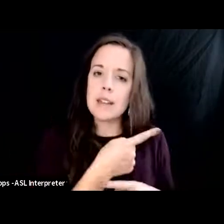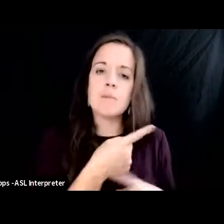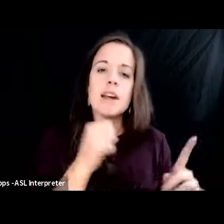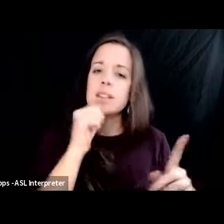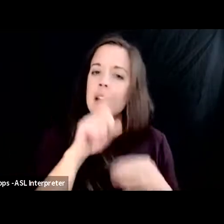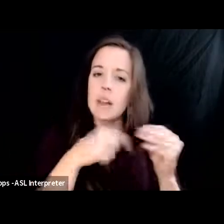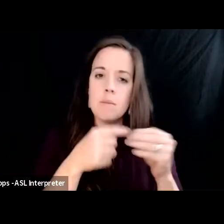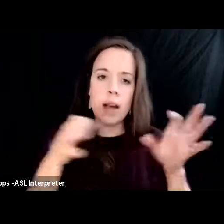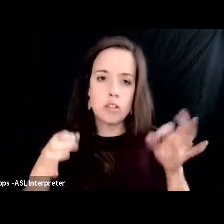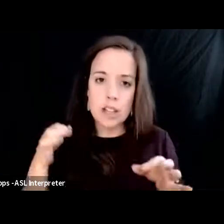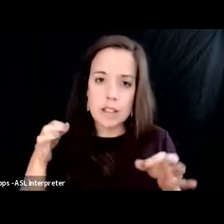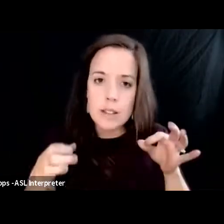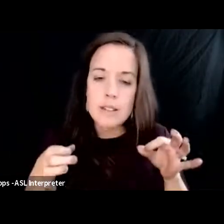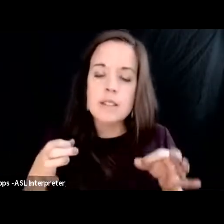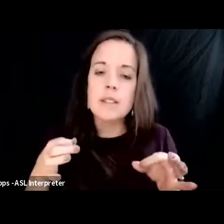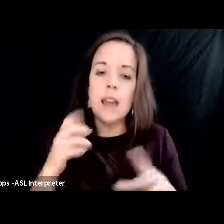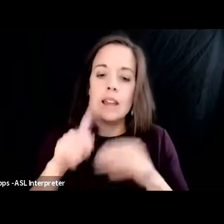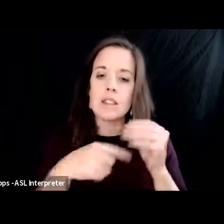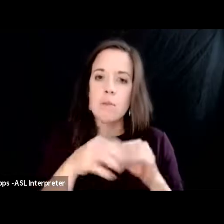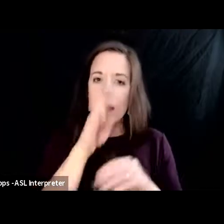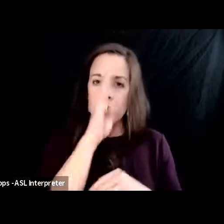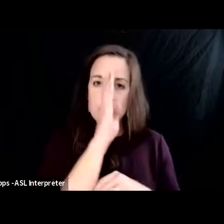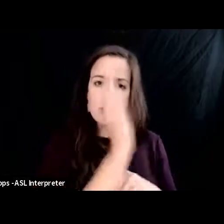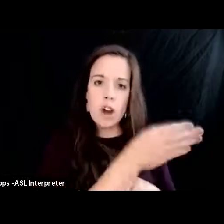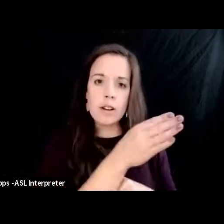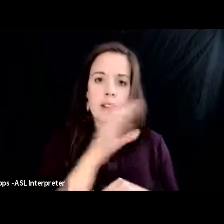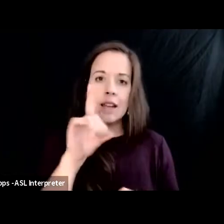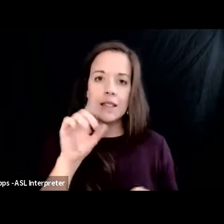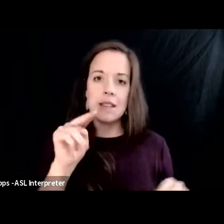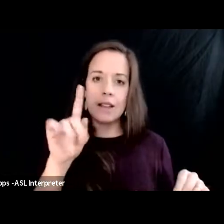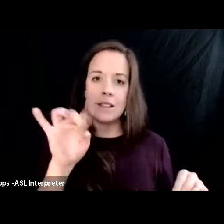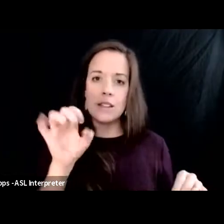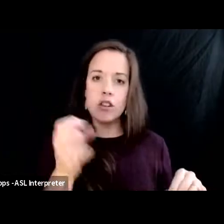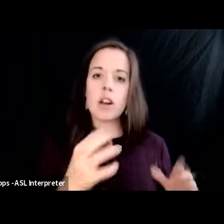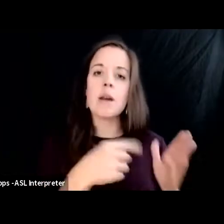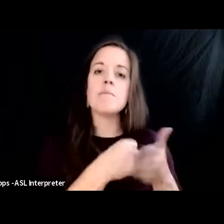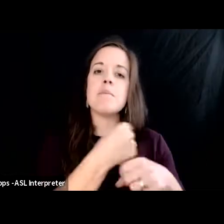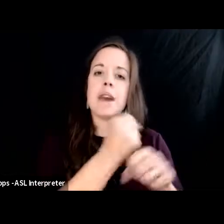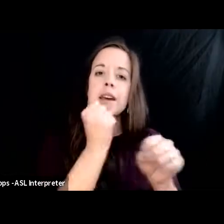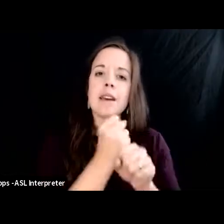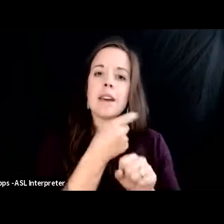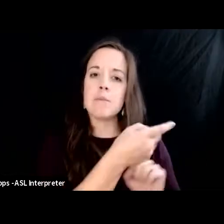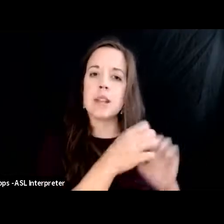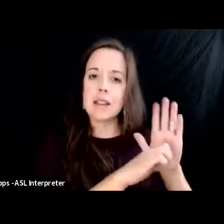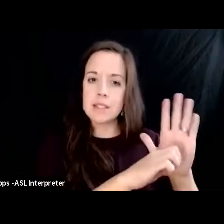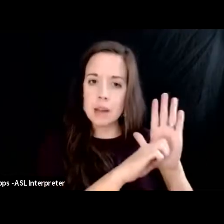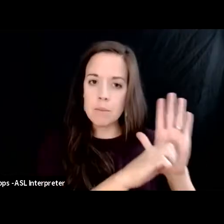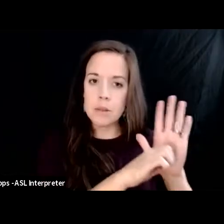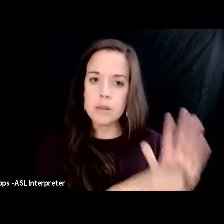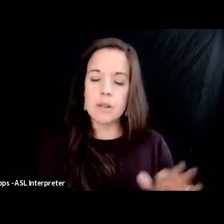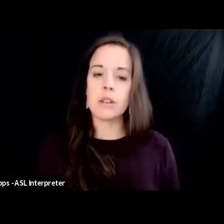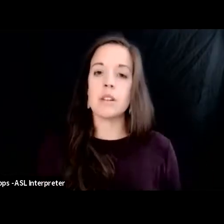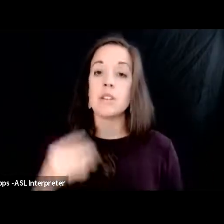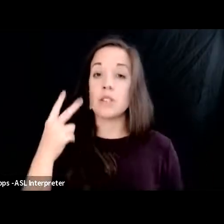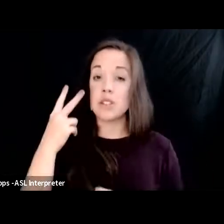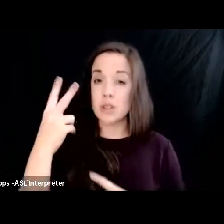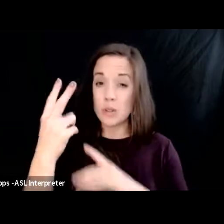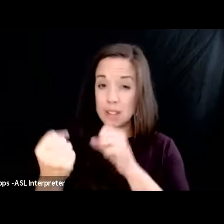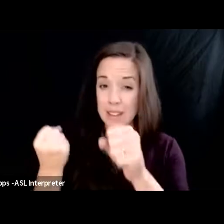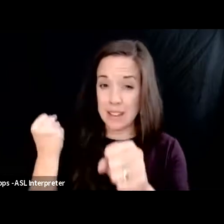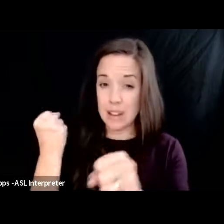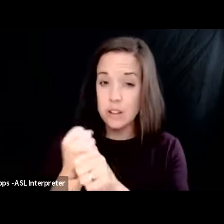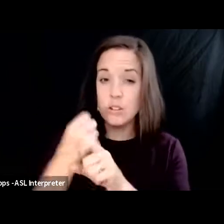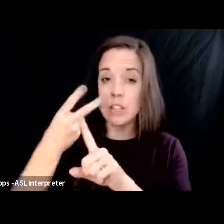justice it's about targeting donzinger and making him an example so for two years and two